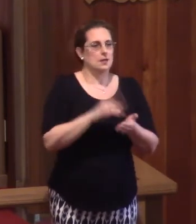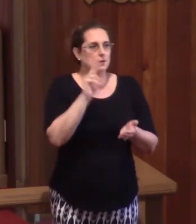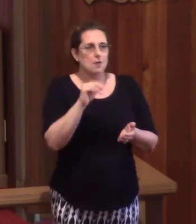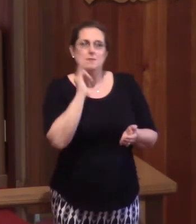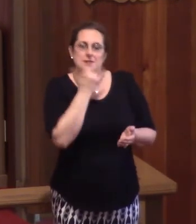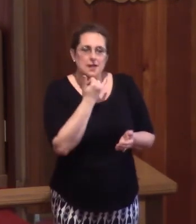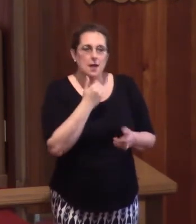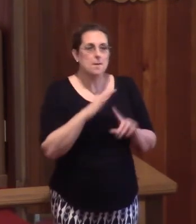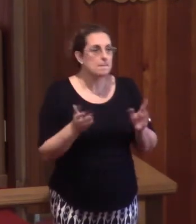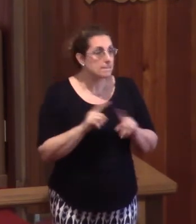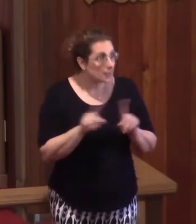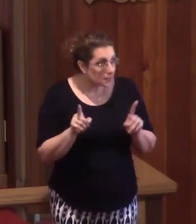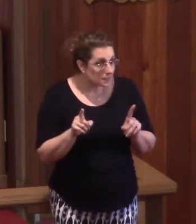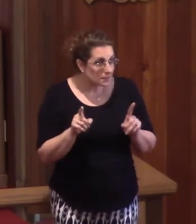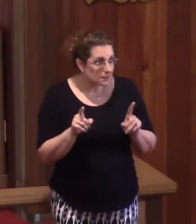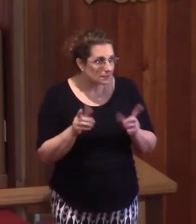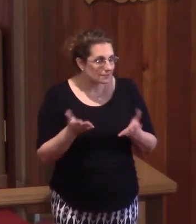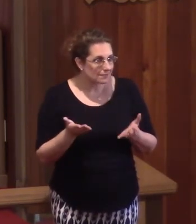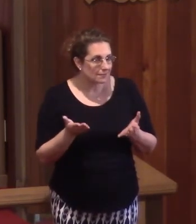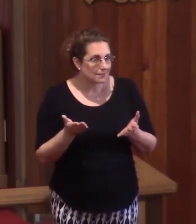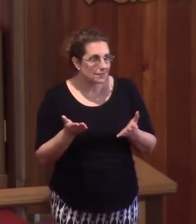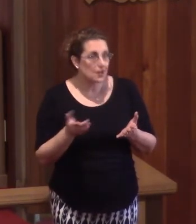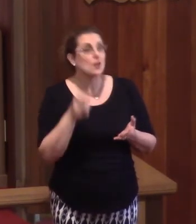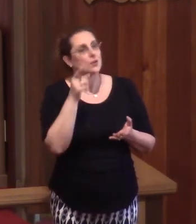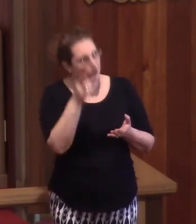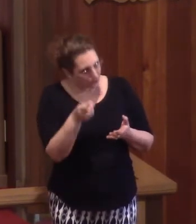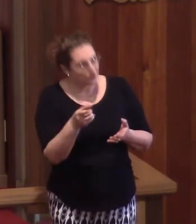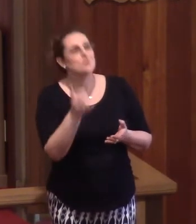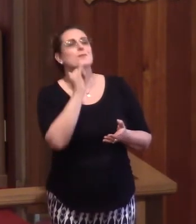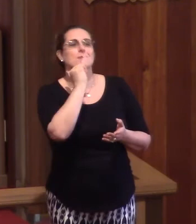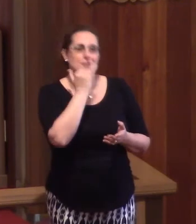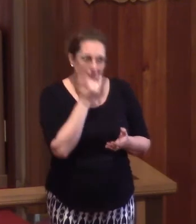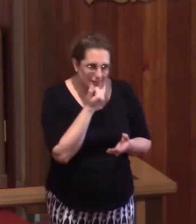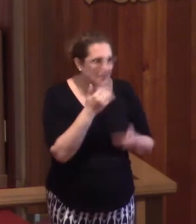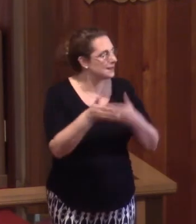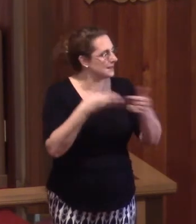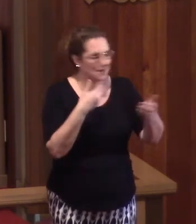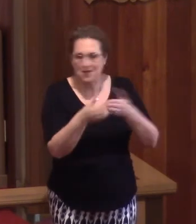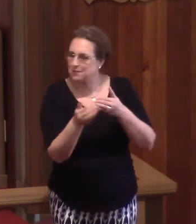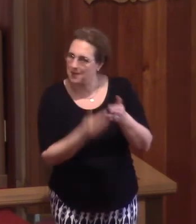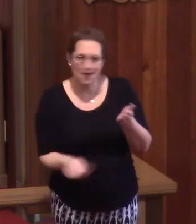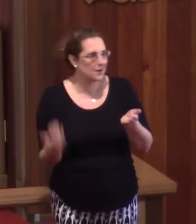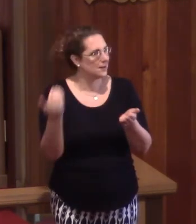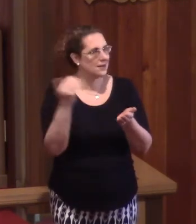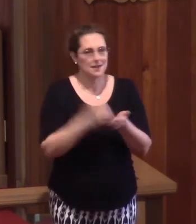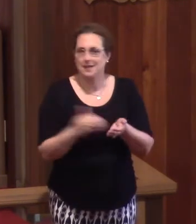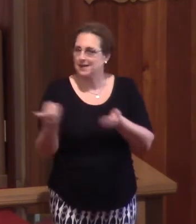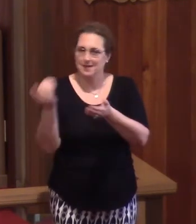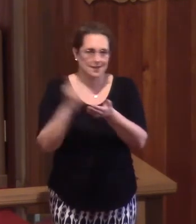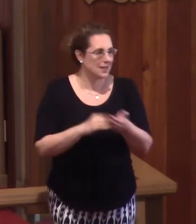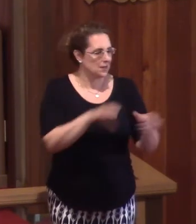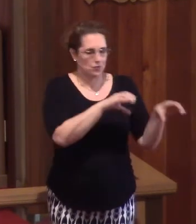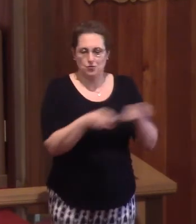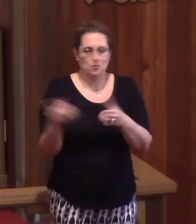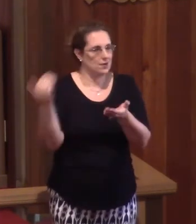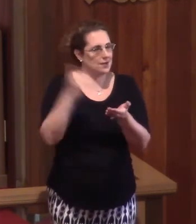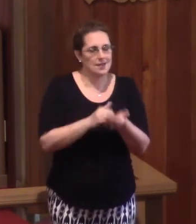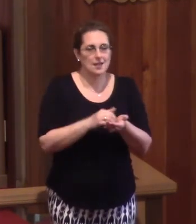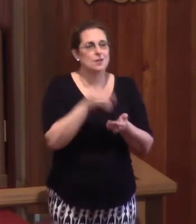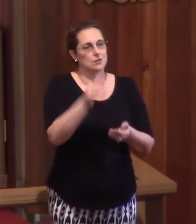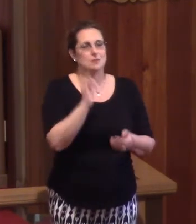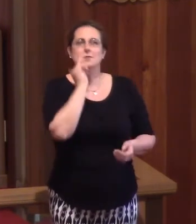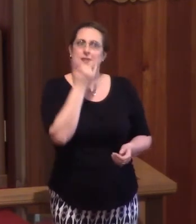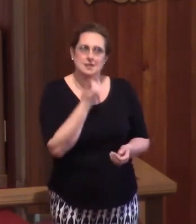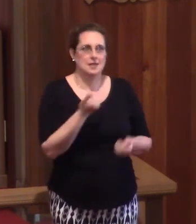But you know what? You'd make the same mistakes no matter how many do-overs you got. You'd mess up